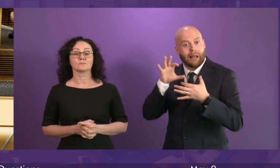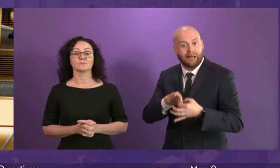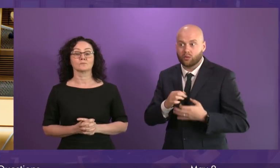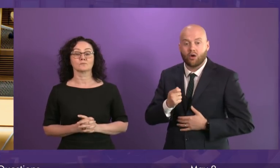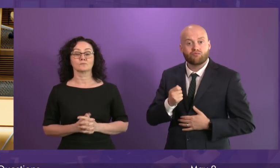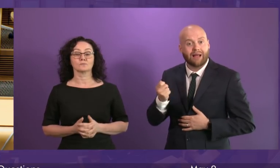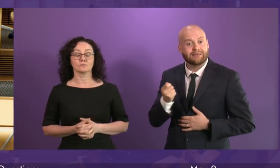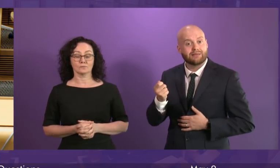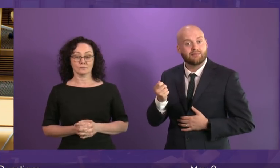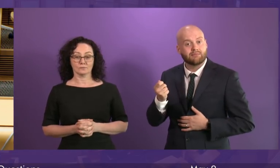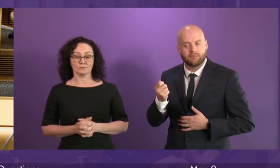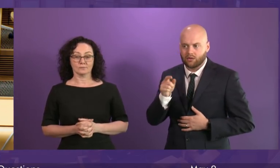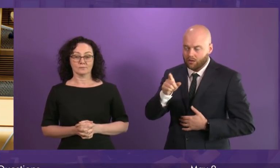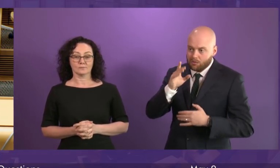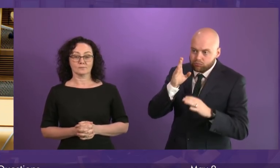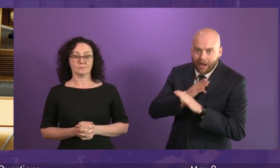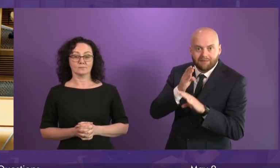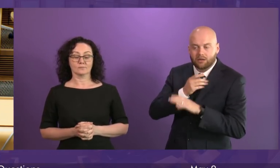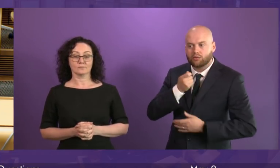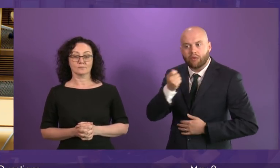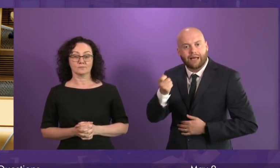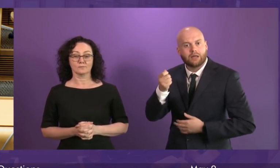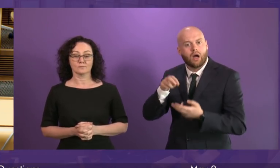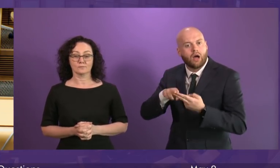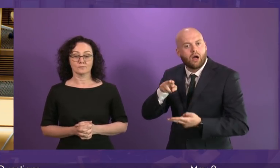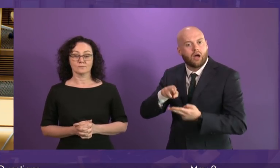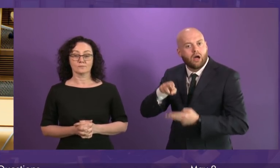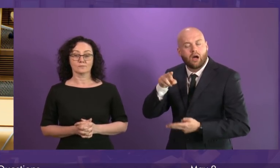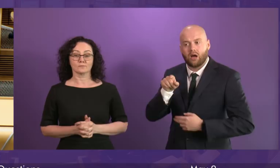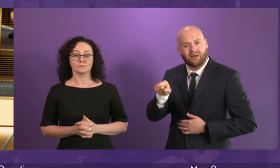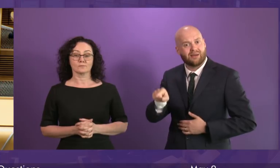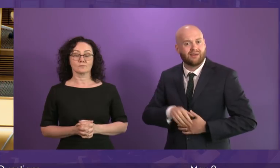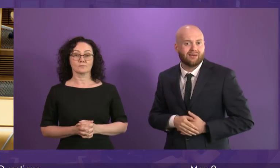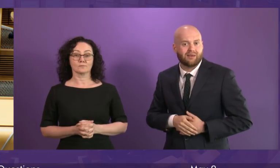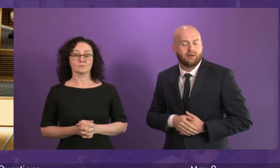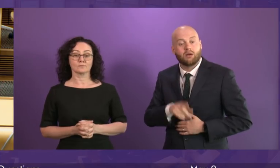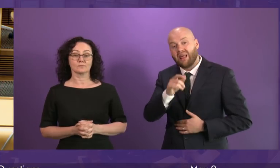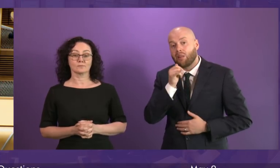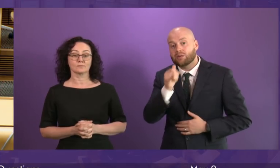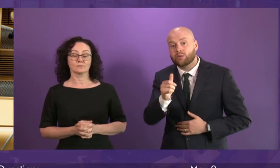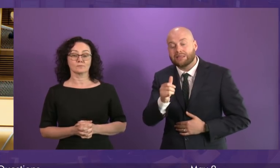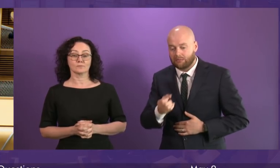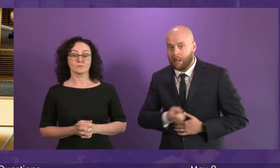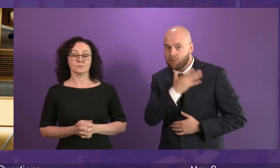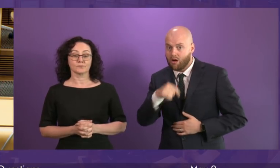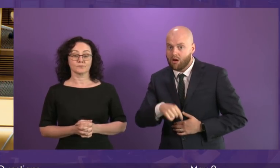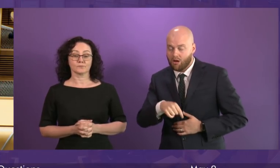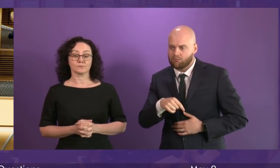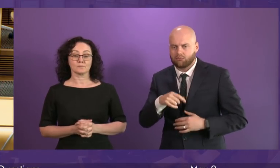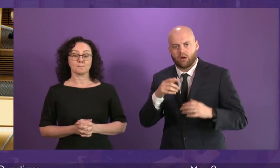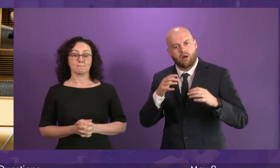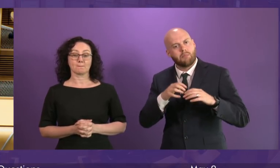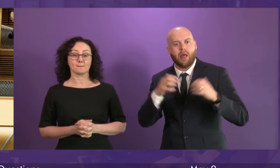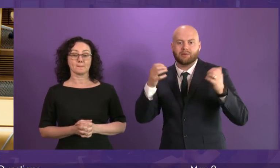in the private rented sector. Next week, Labour will take the next step in the parliamentary process